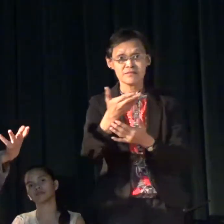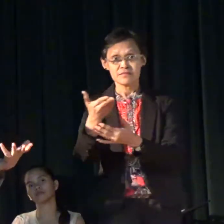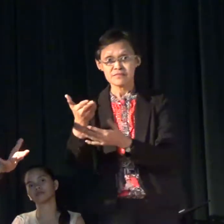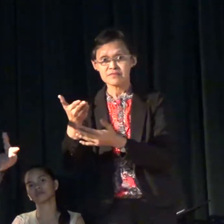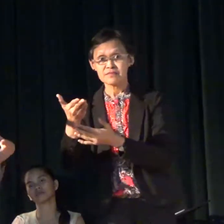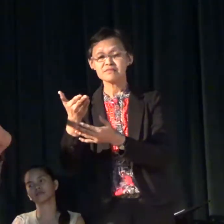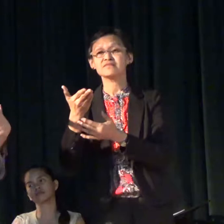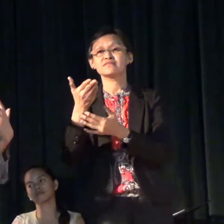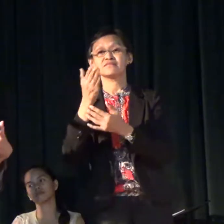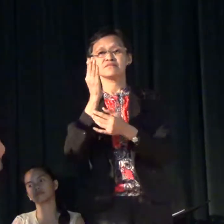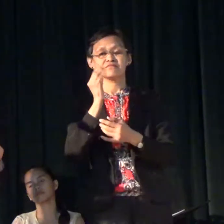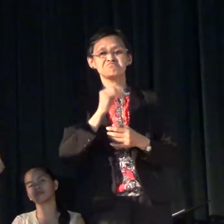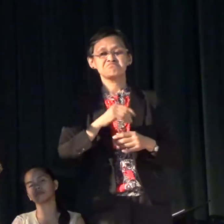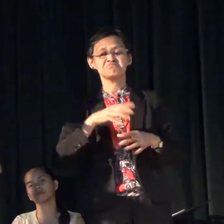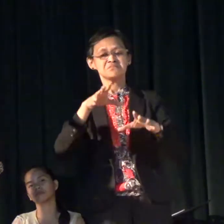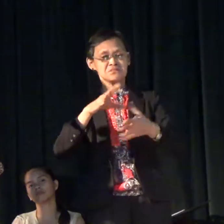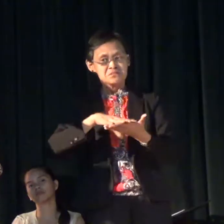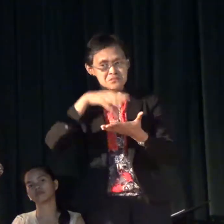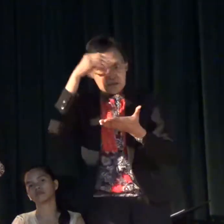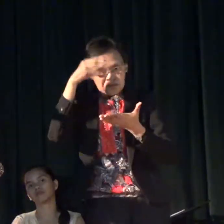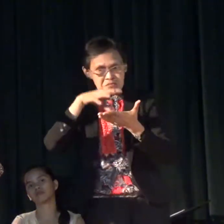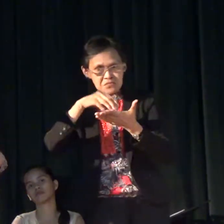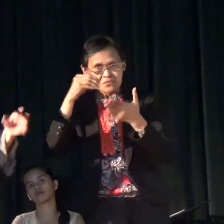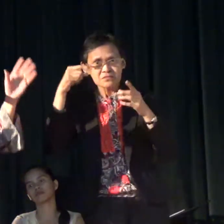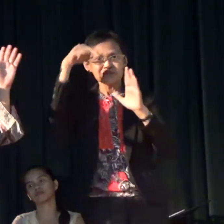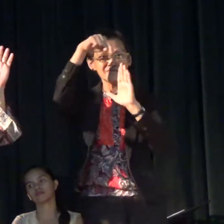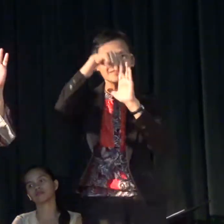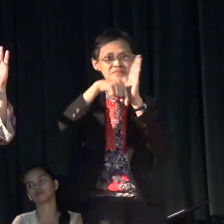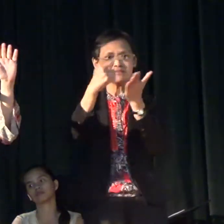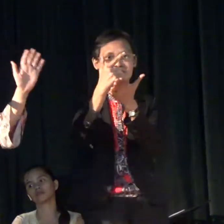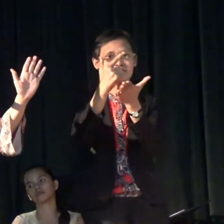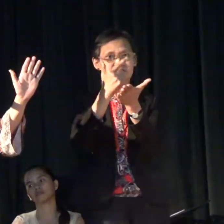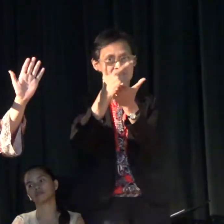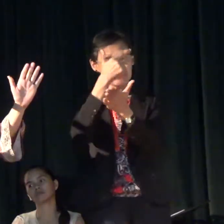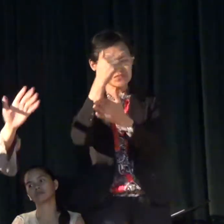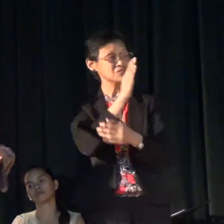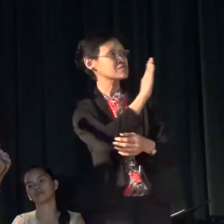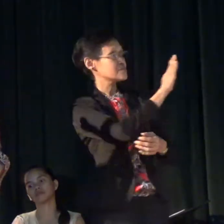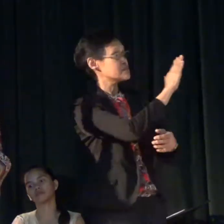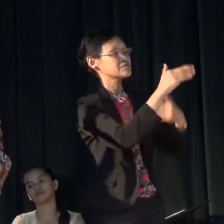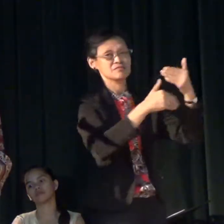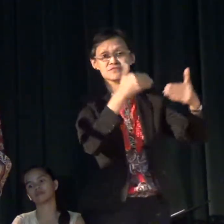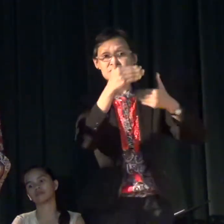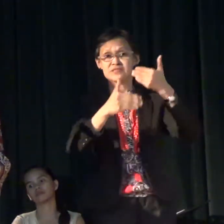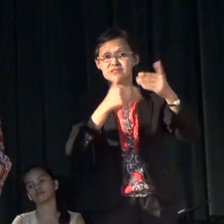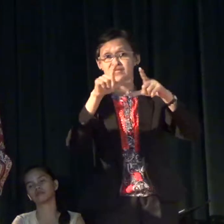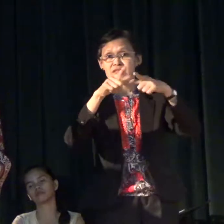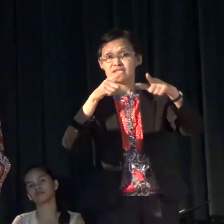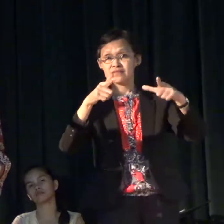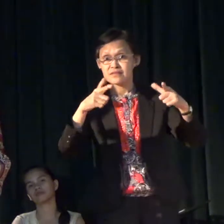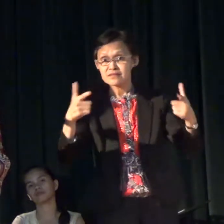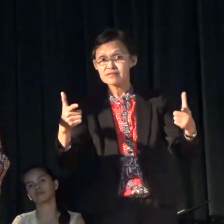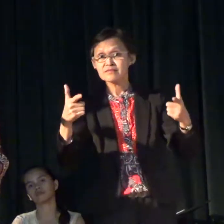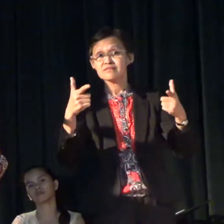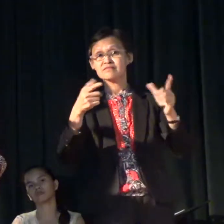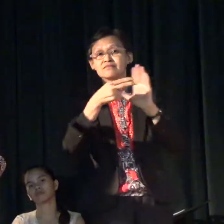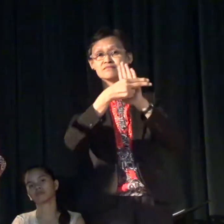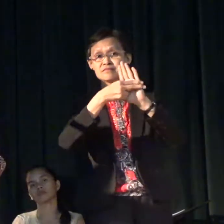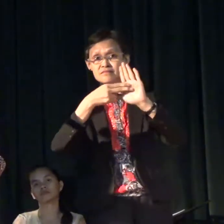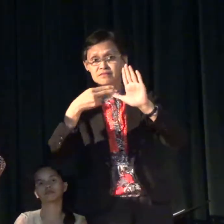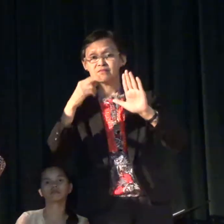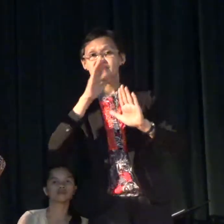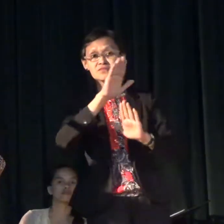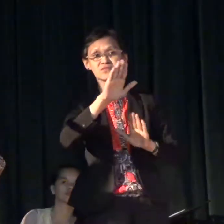undertake, and learn more complex lessons is because of this process of language labeling our